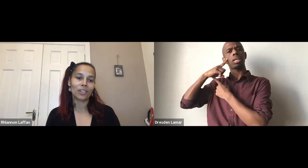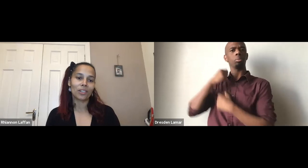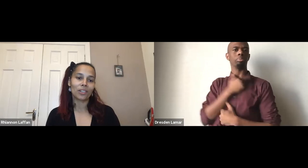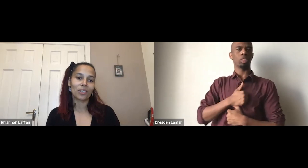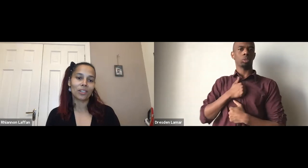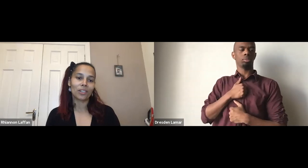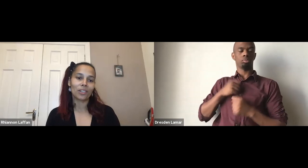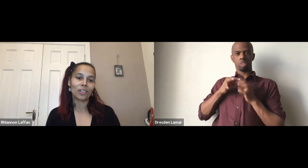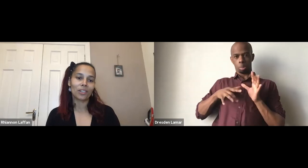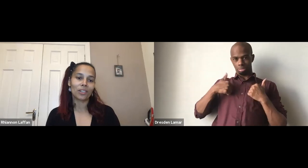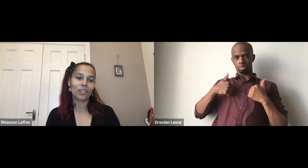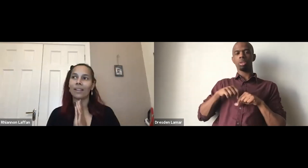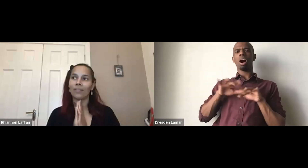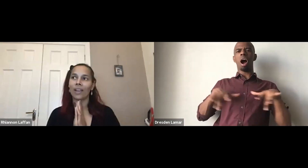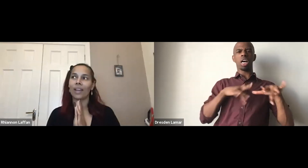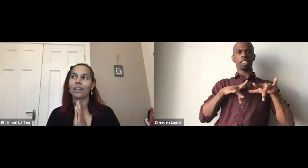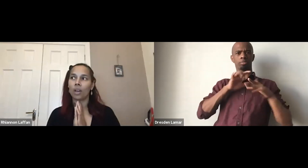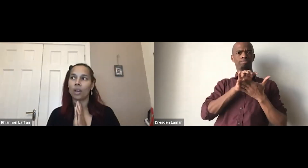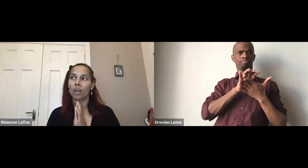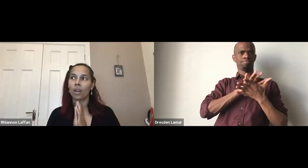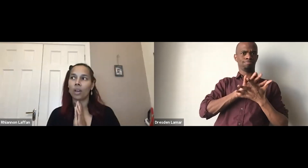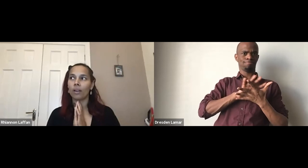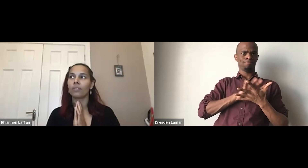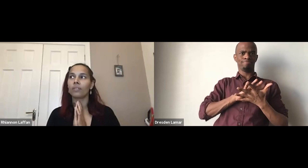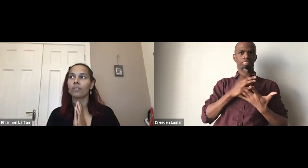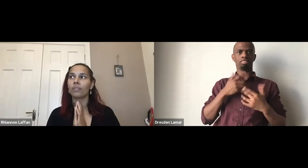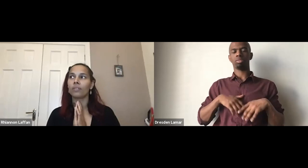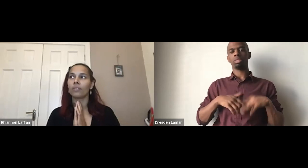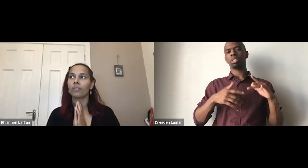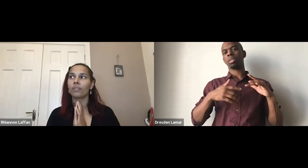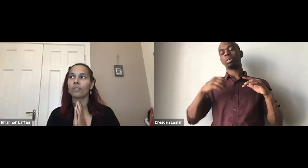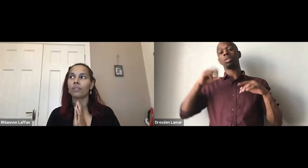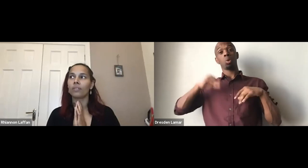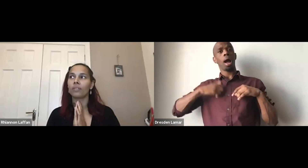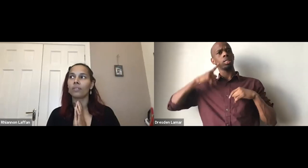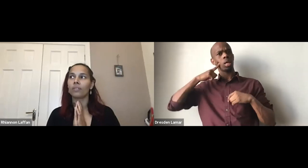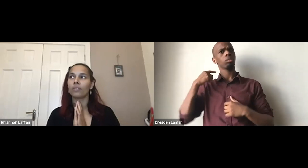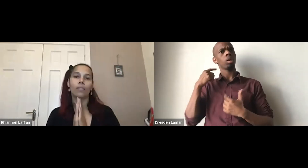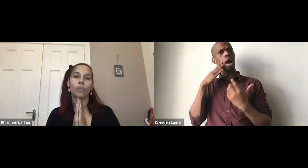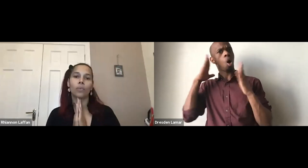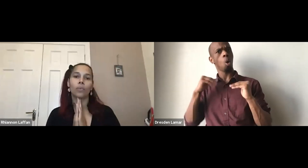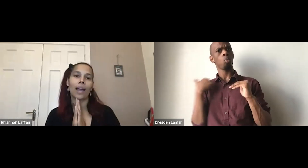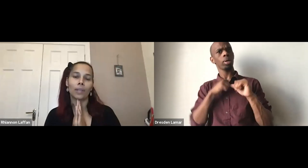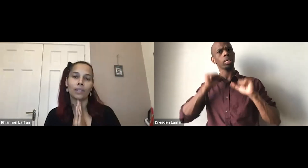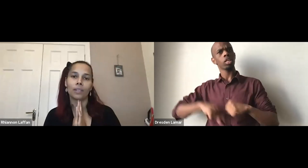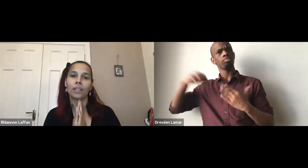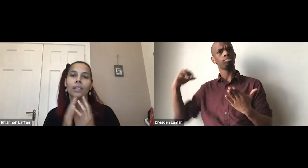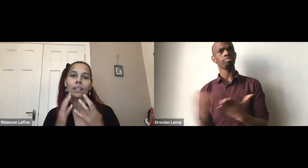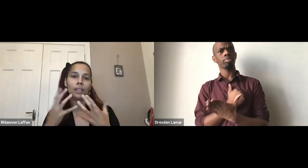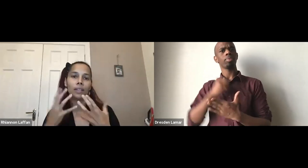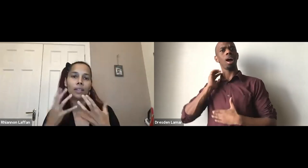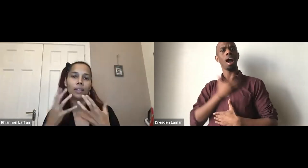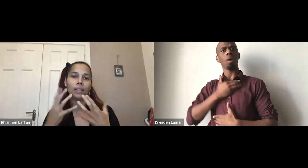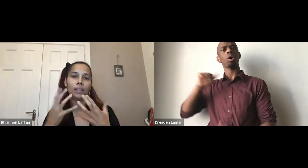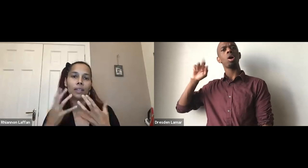And I hope that we can take advantage of the arts community, can take advantage of what has happened